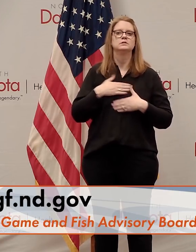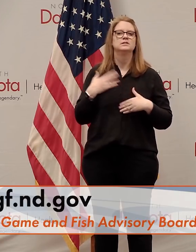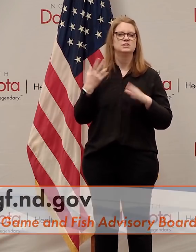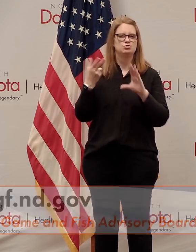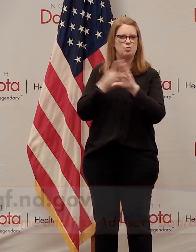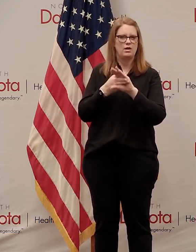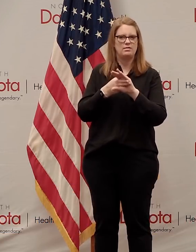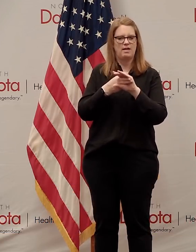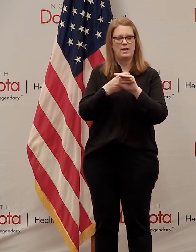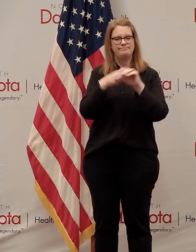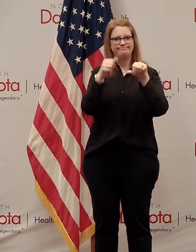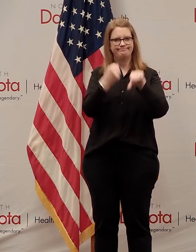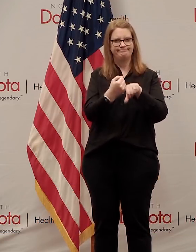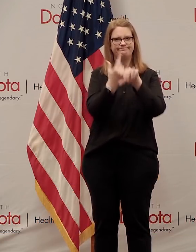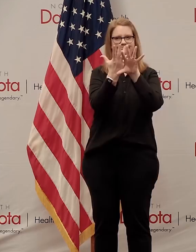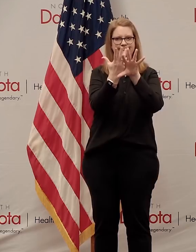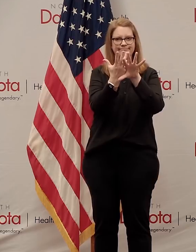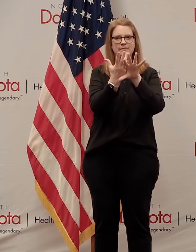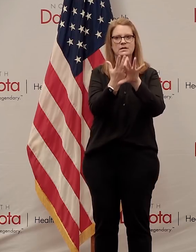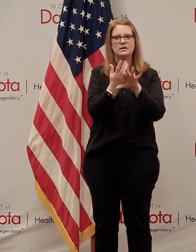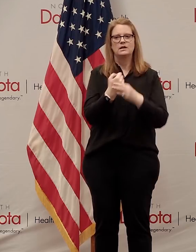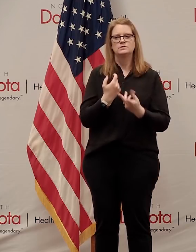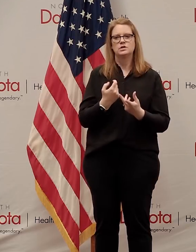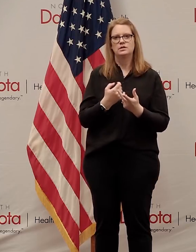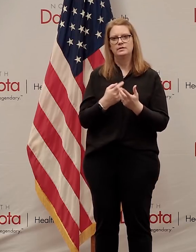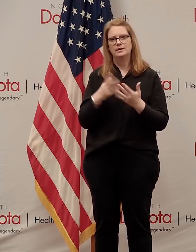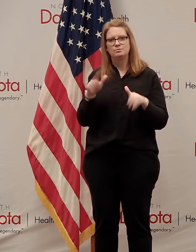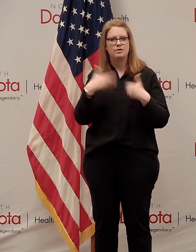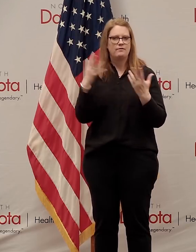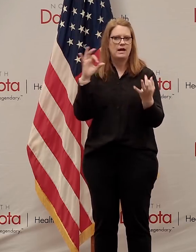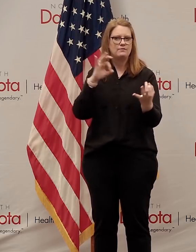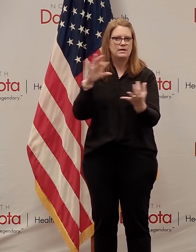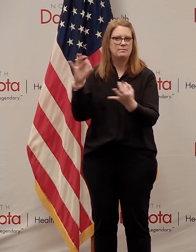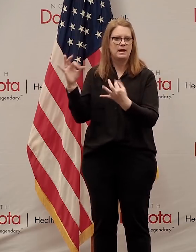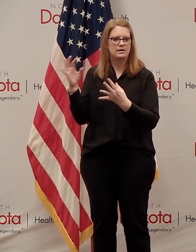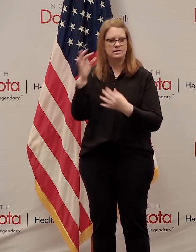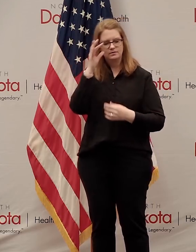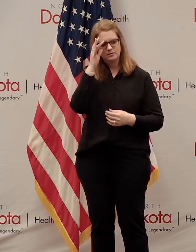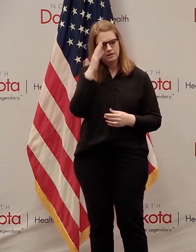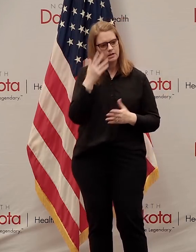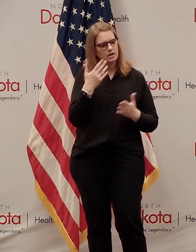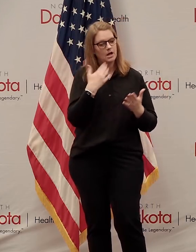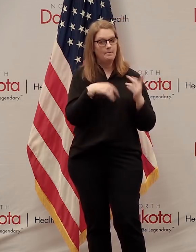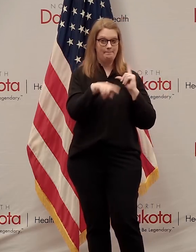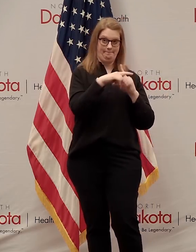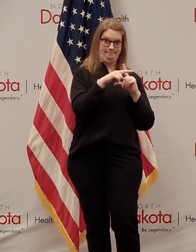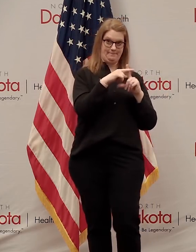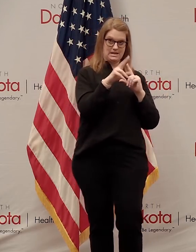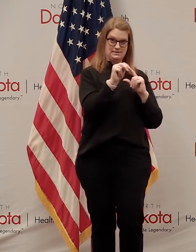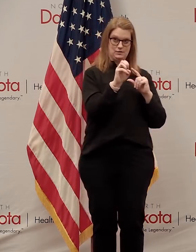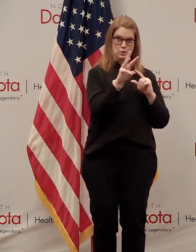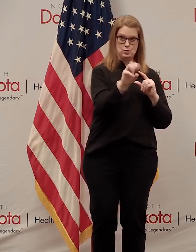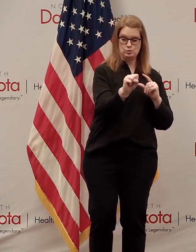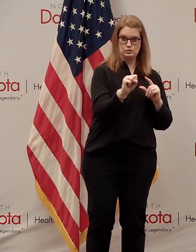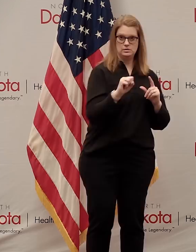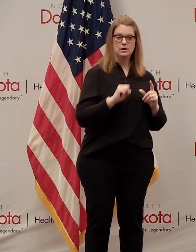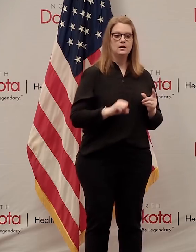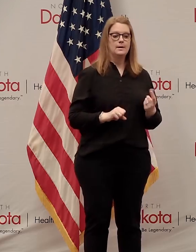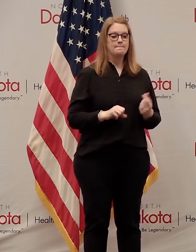stream to give some advice to the advisory boards. Good news section again. Among those